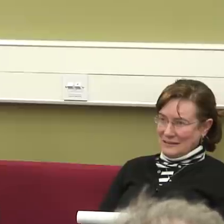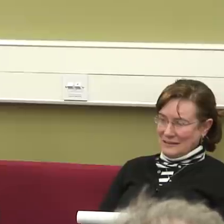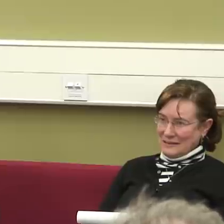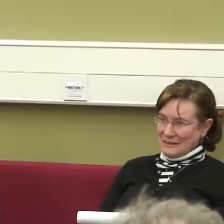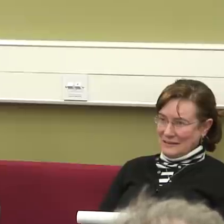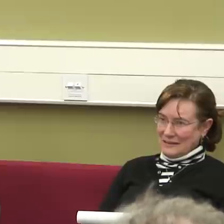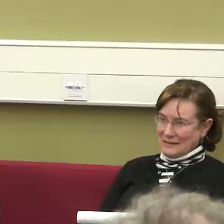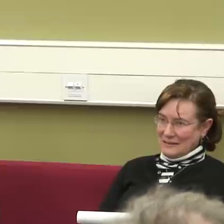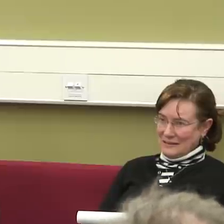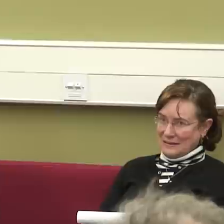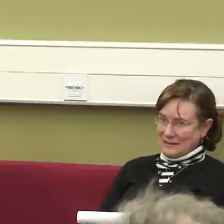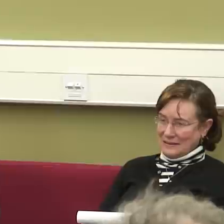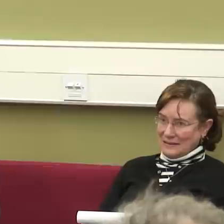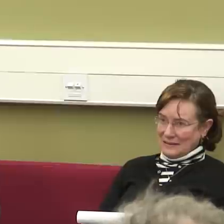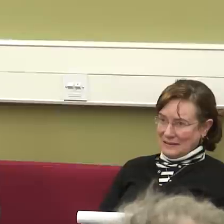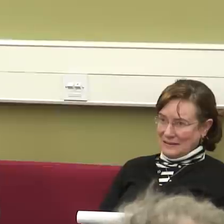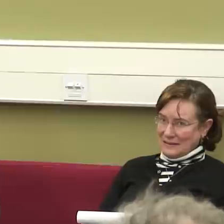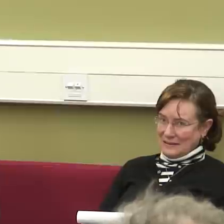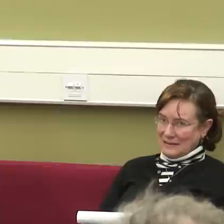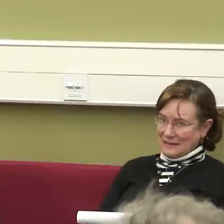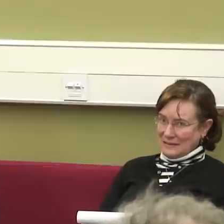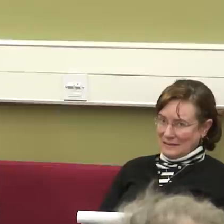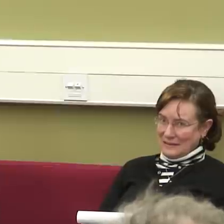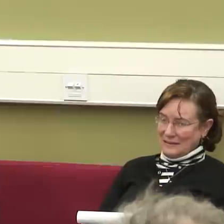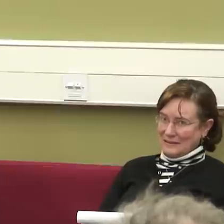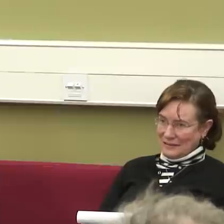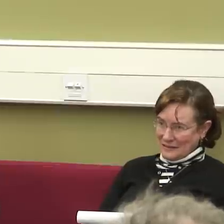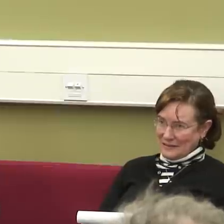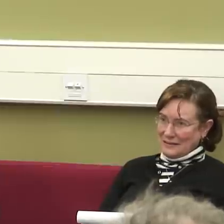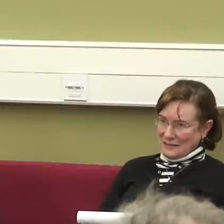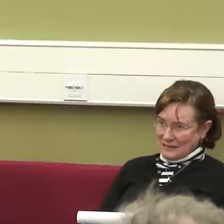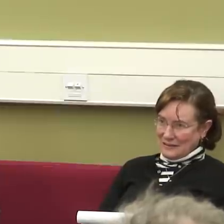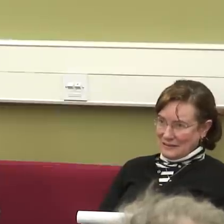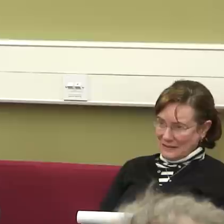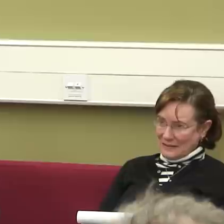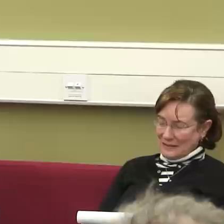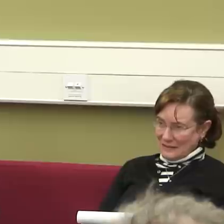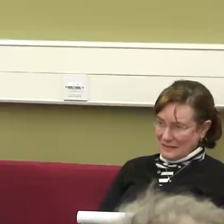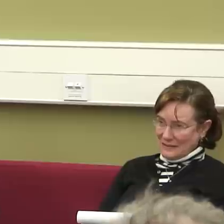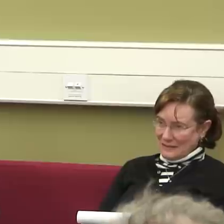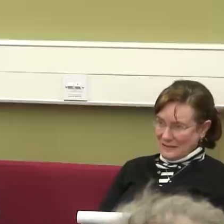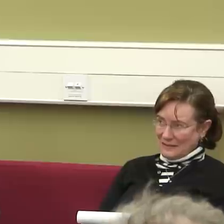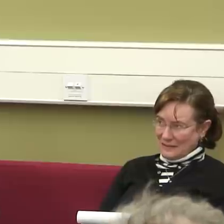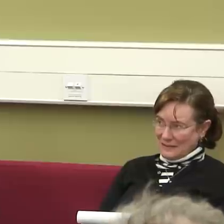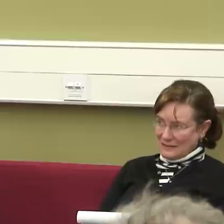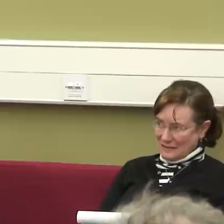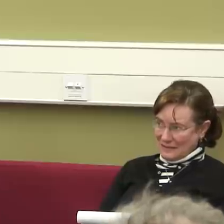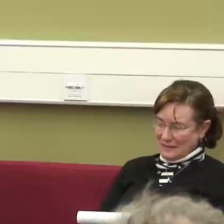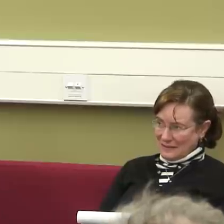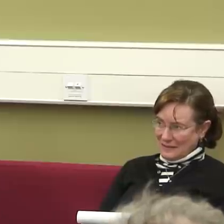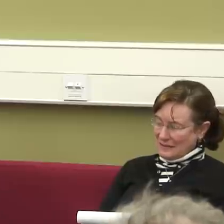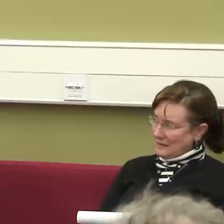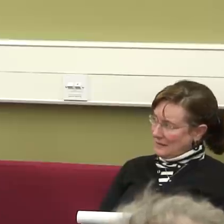becoming enfranchised, the end of slavery, the working class becoming a bigger force in politics